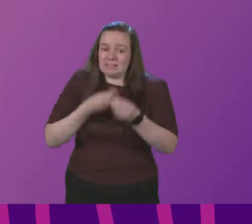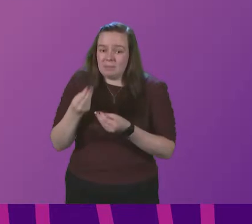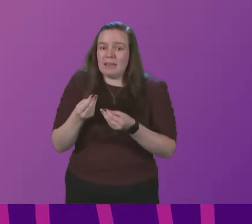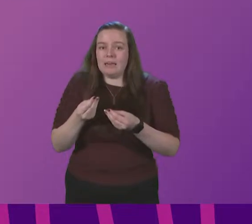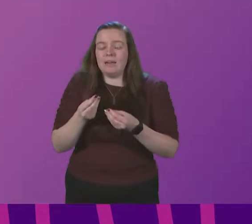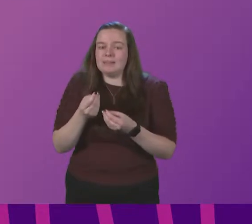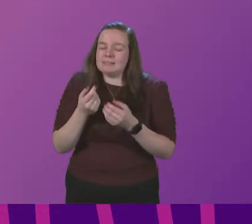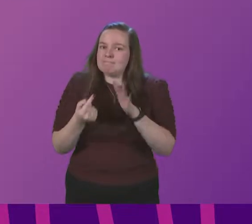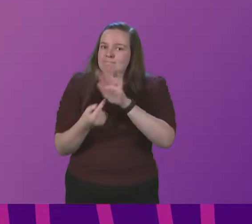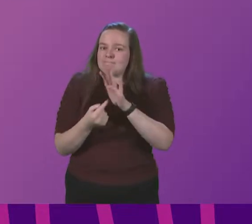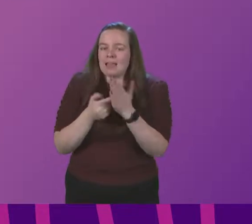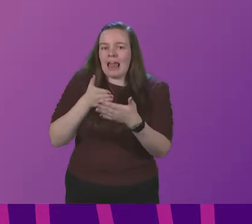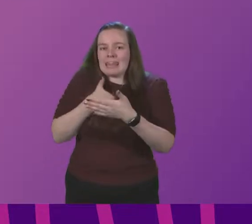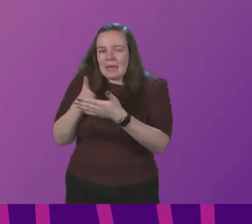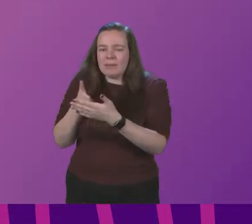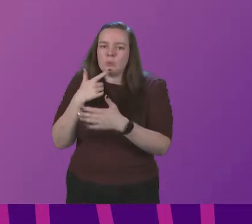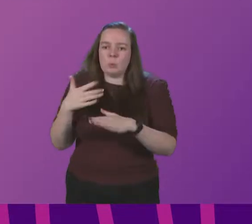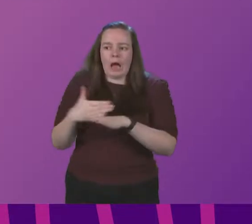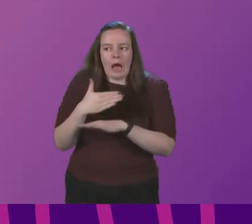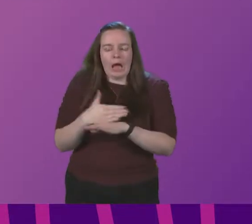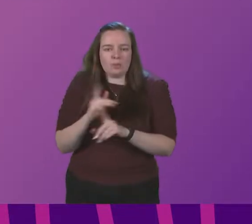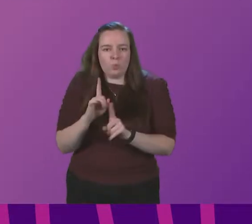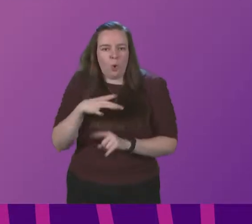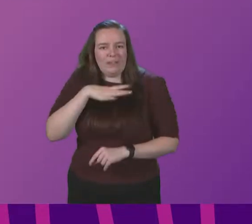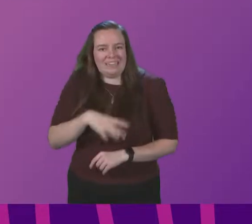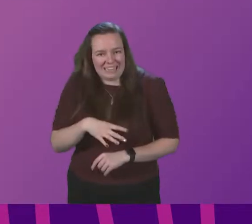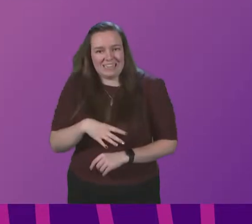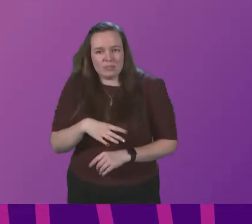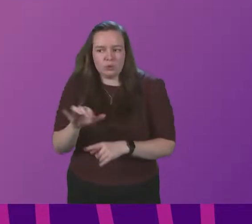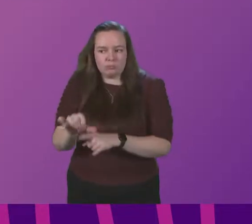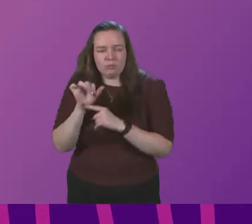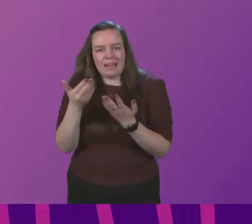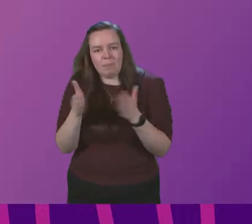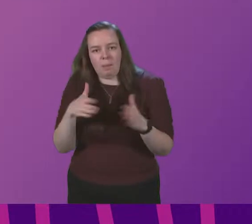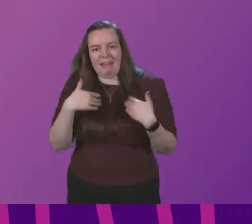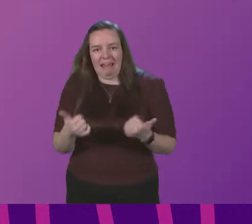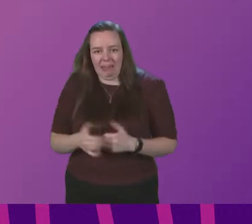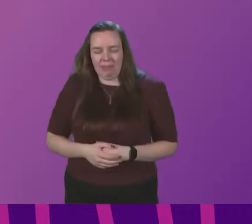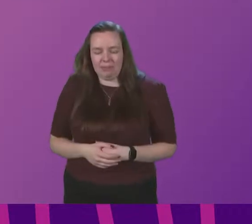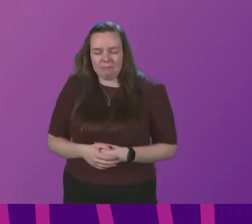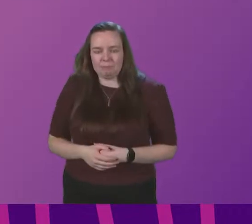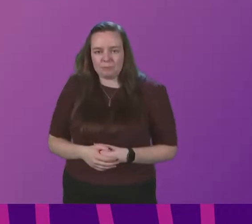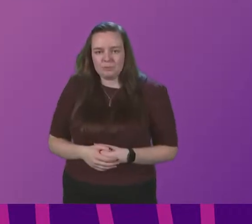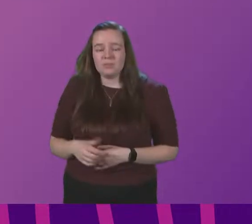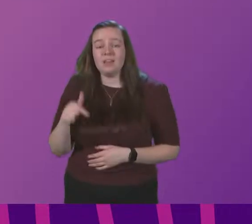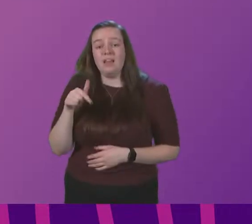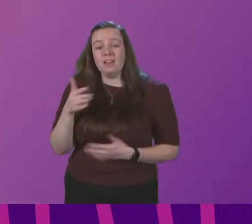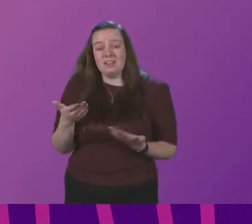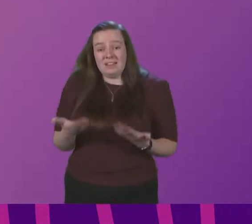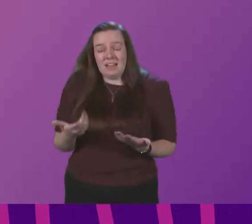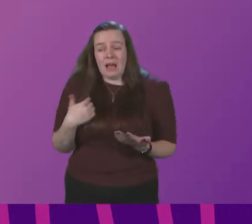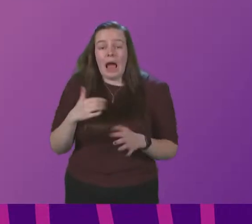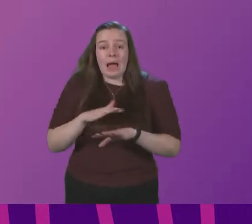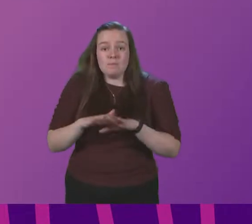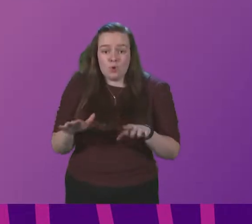limitation on our ability to act in the way we think necessary to protect public health. And in this context, I am genuinely not